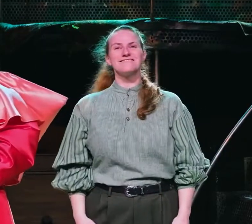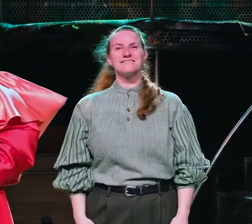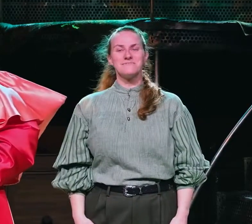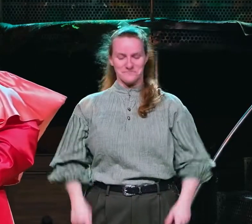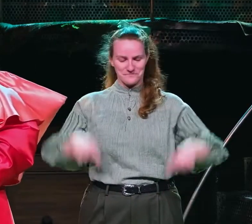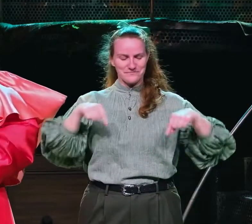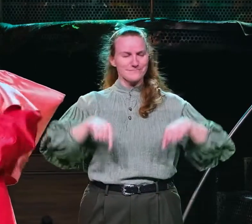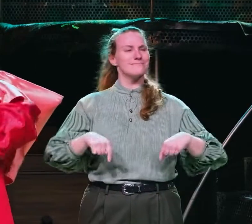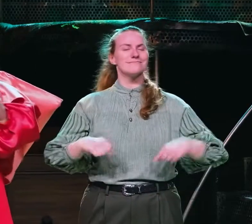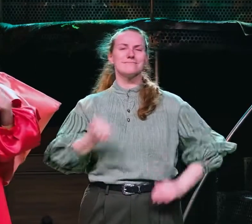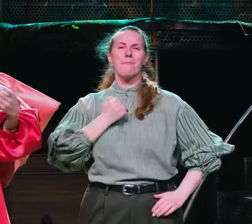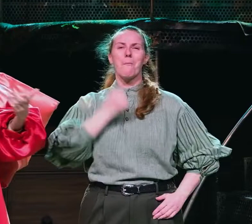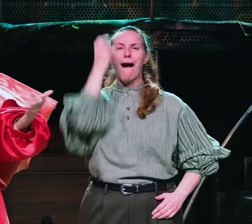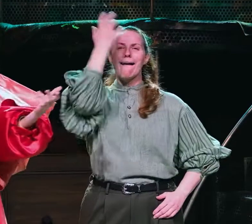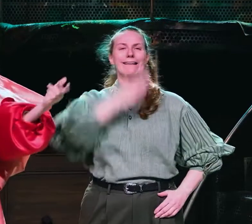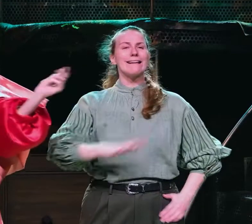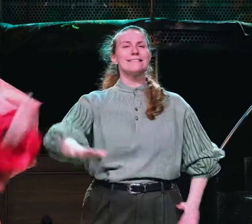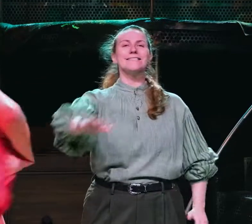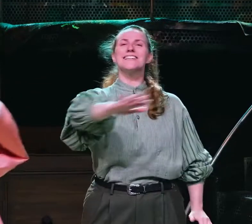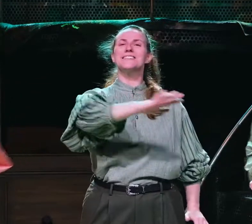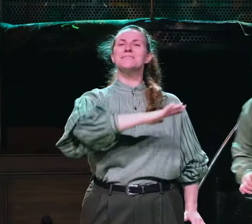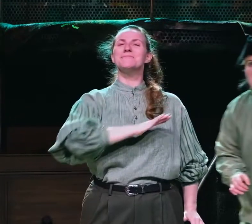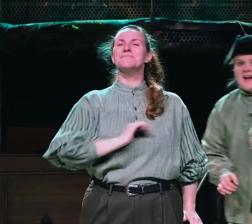And this is my kingdom.